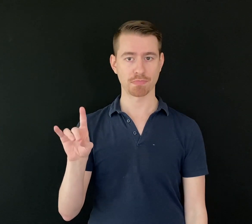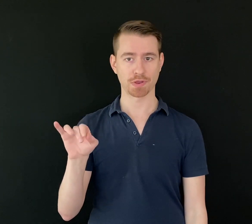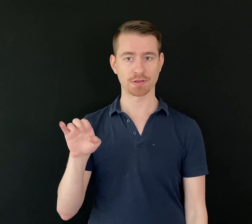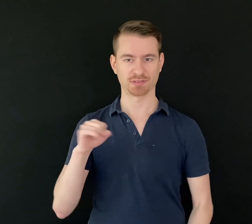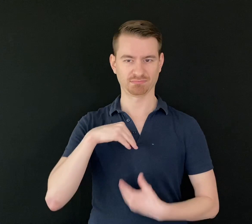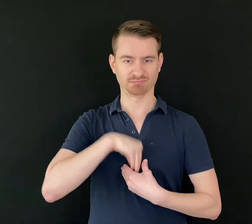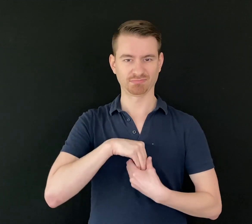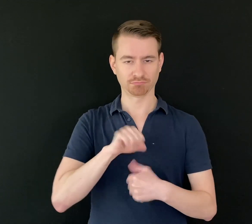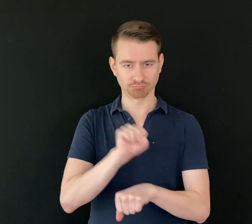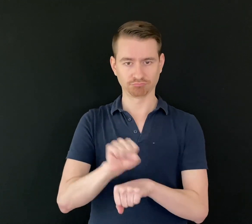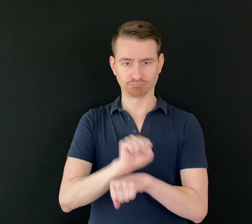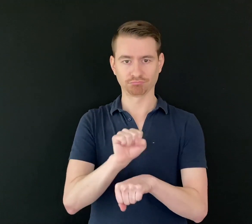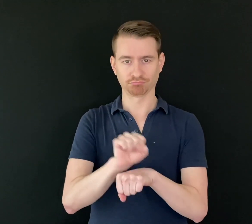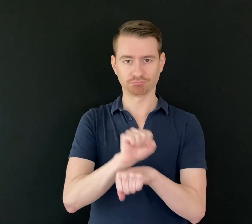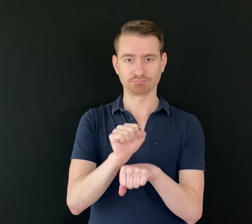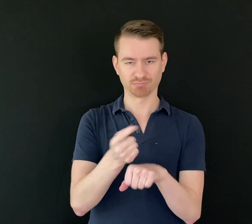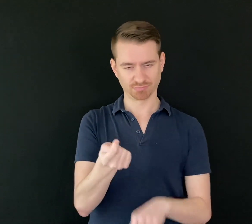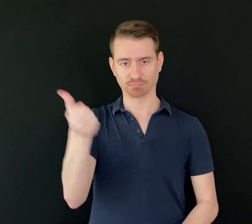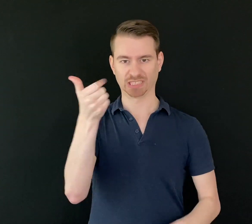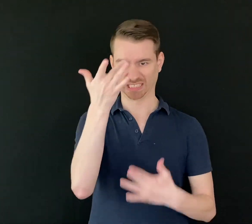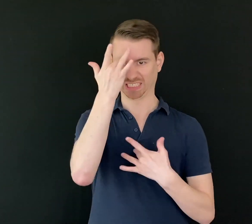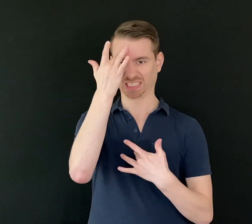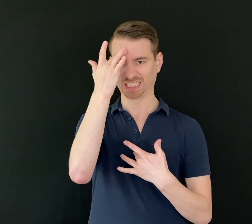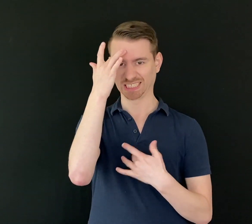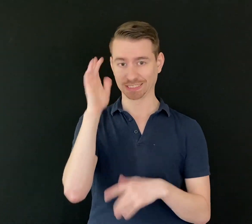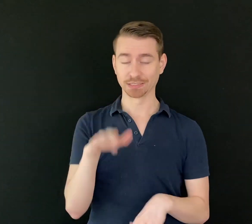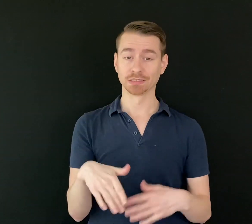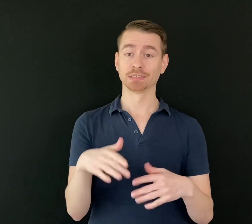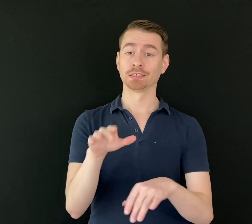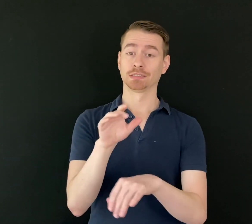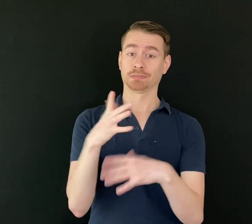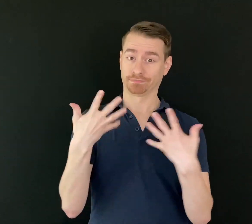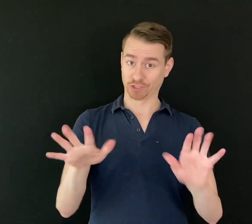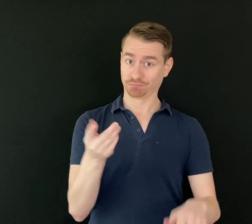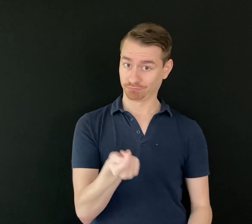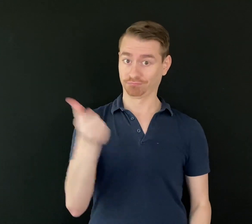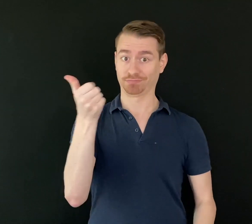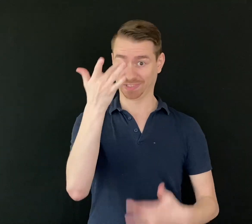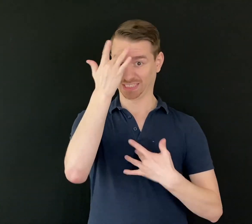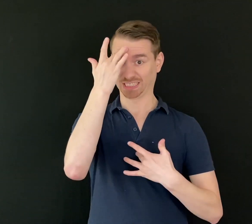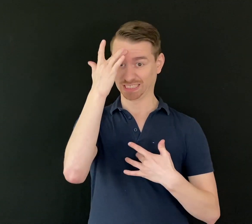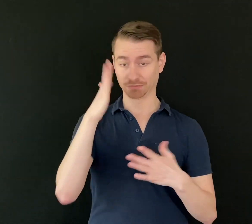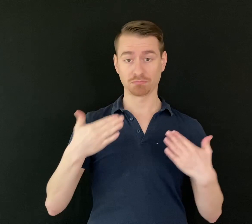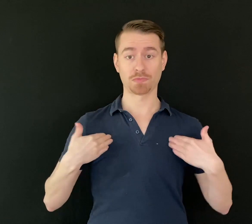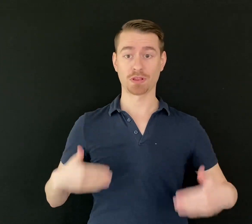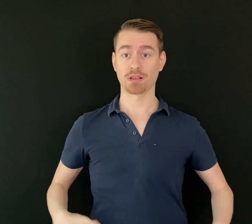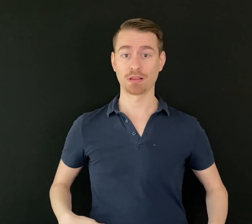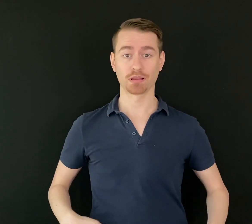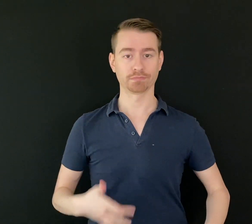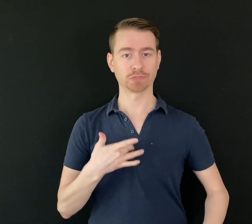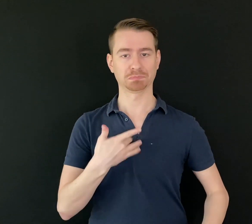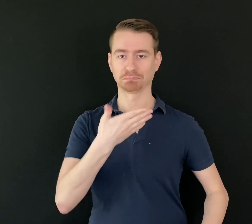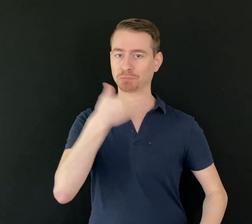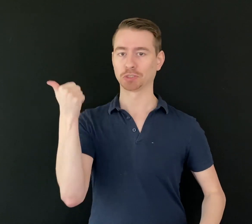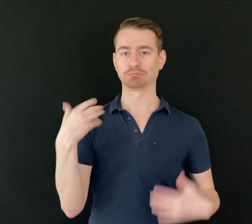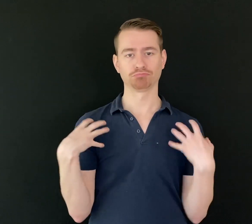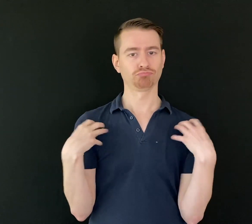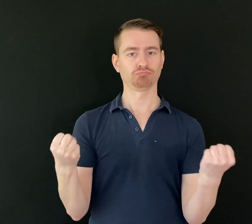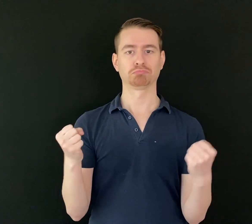They're working hard to get rid of illness. After they get rid of it, your body feels better, you recover, and you get back to normal.